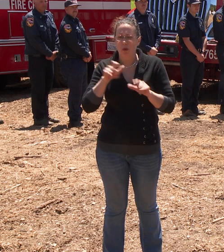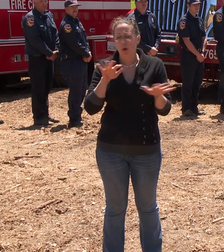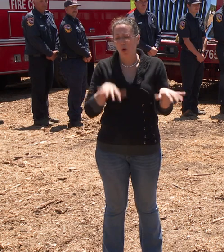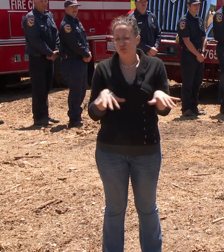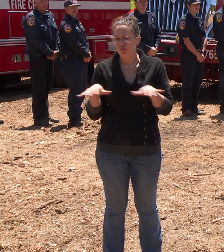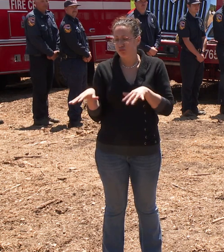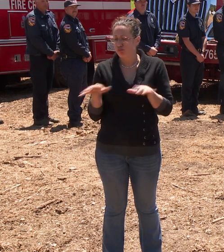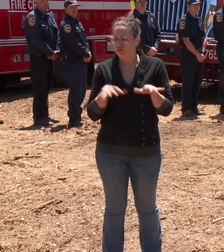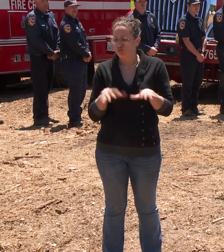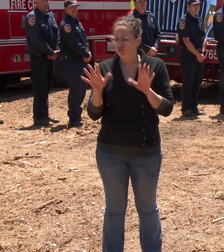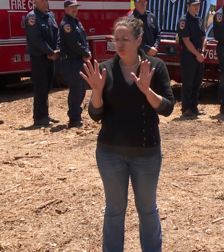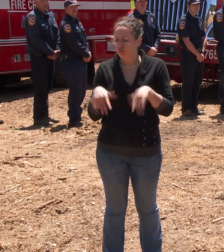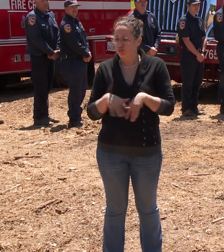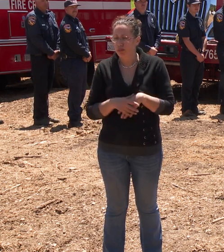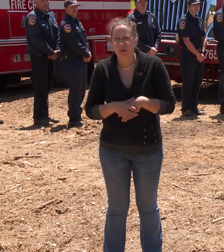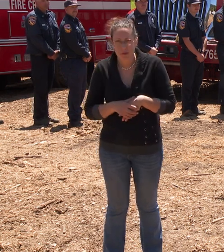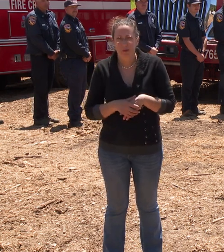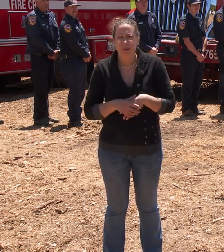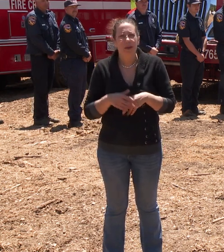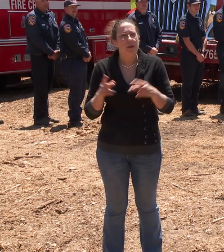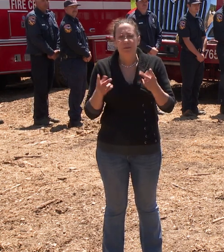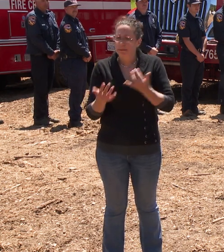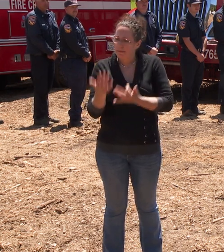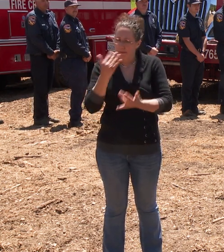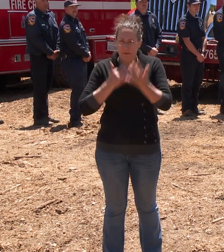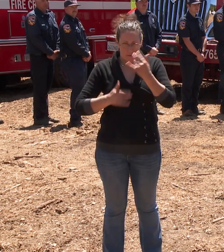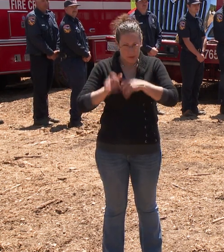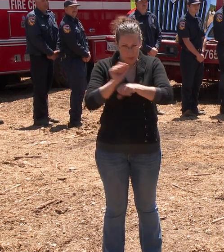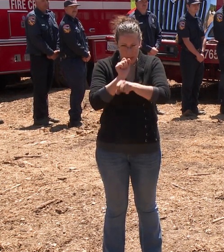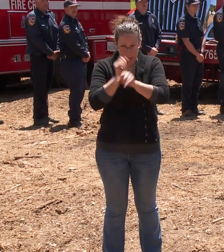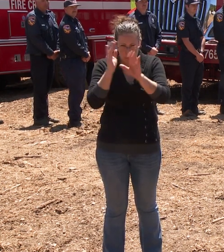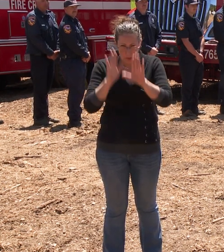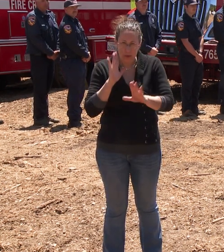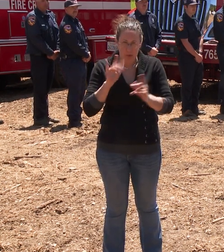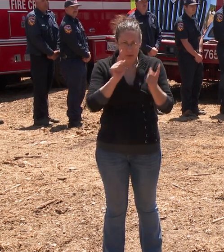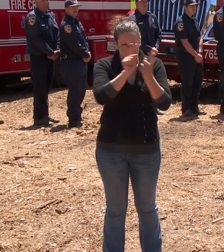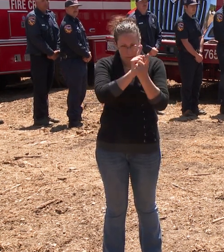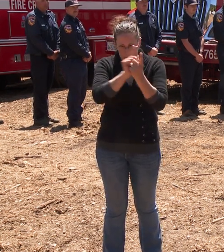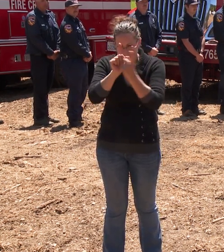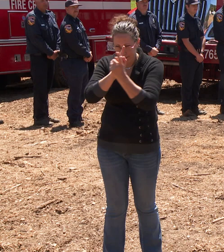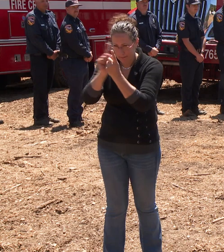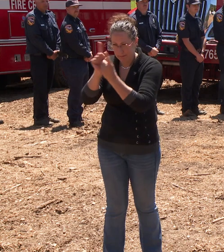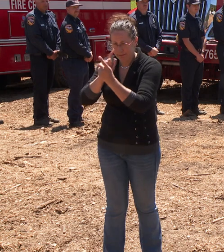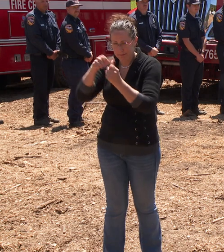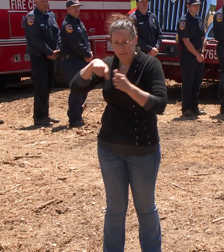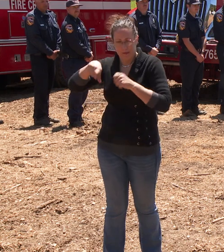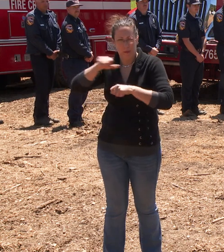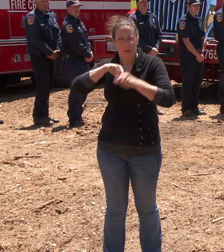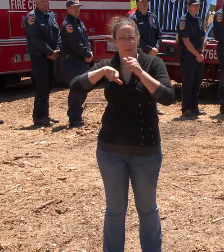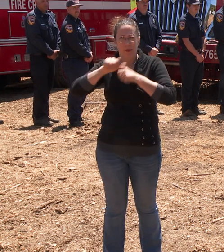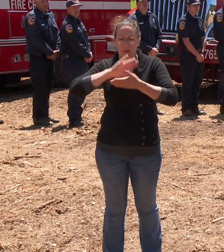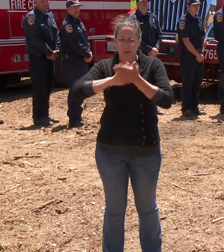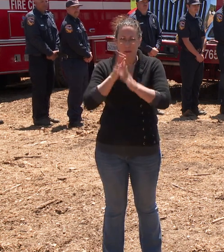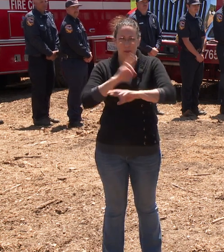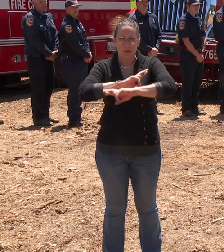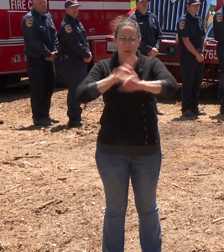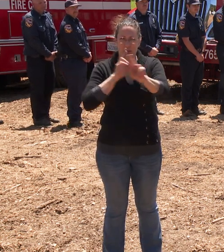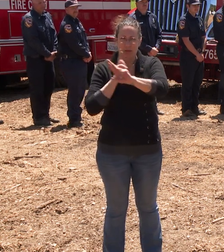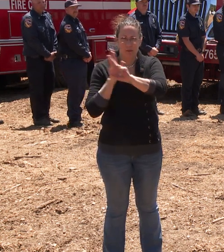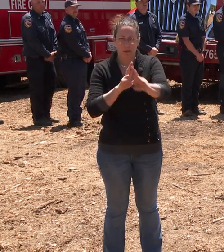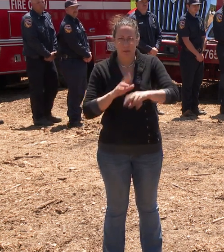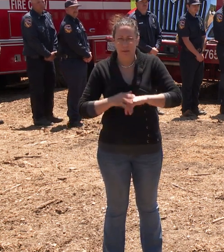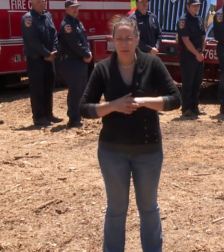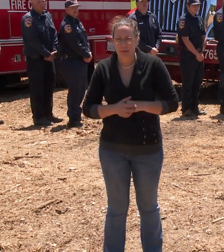Fire leaders in the field are meeting with local partners in Cal Fire and other federal and state agencies to prepare for wildfire response.